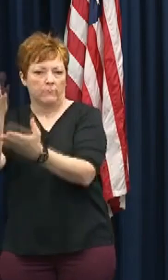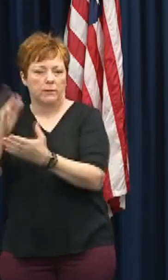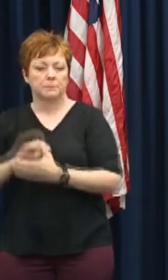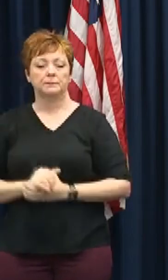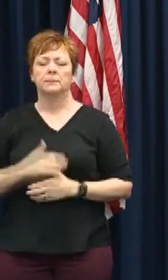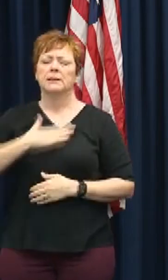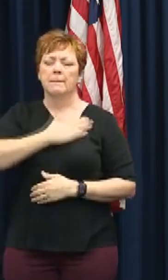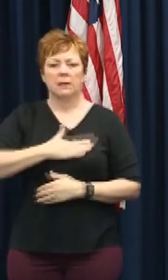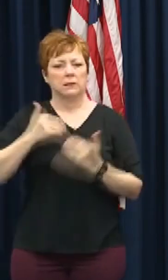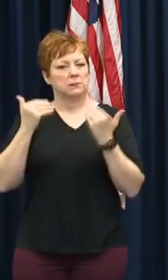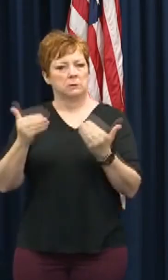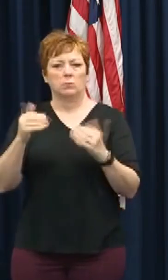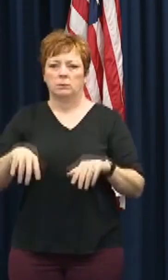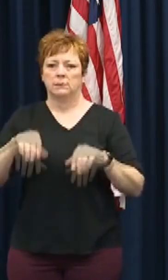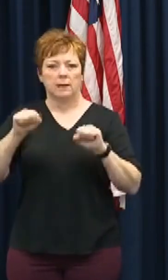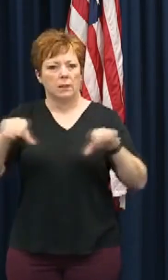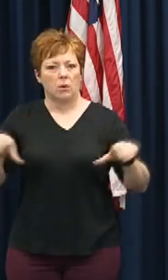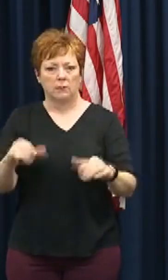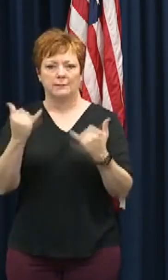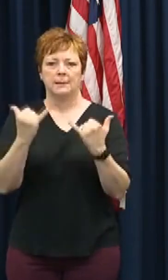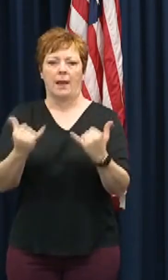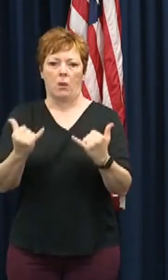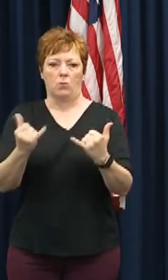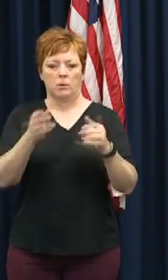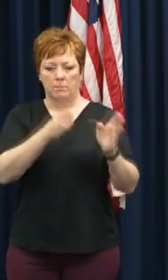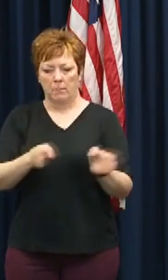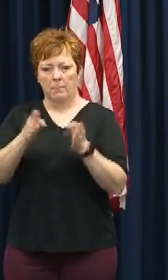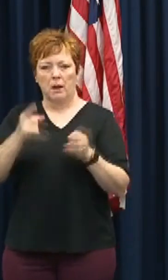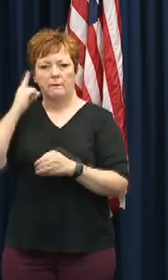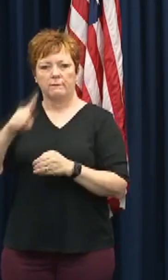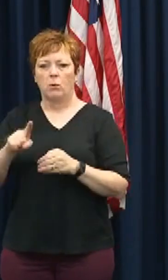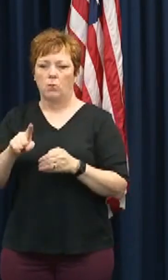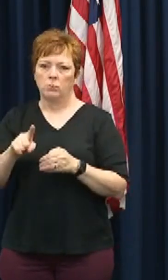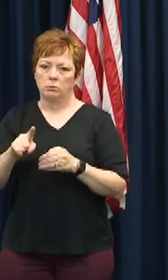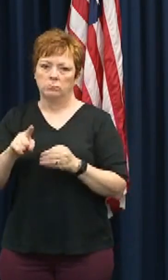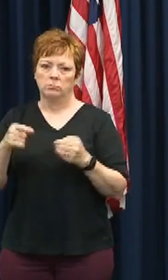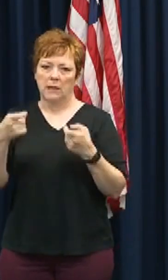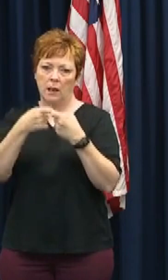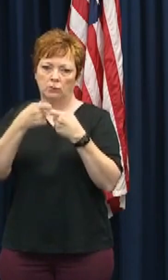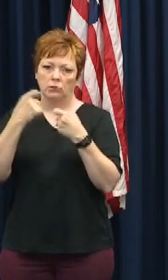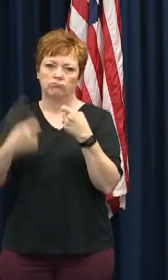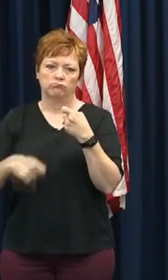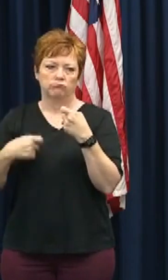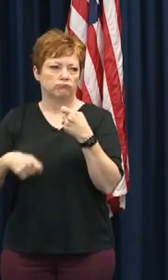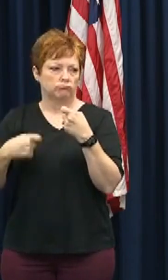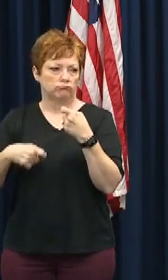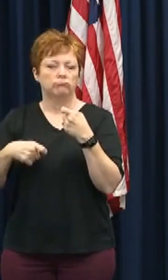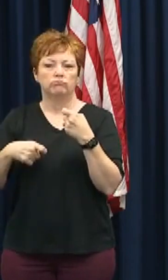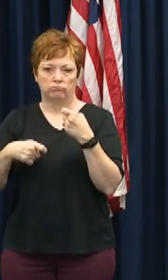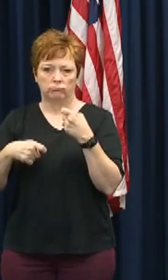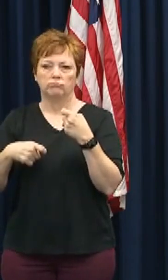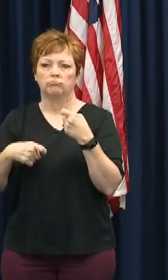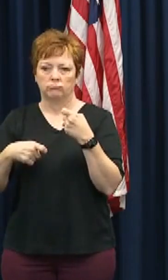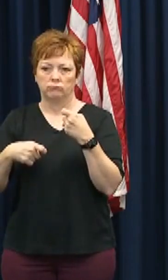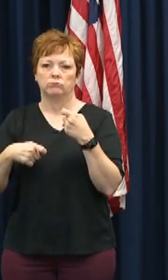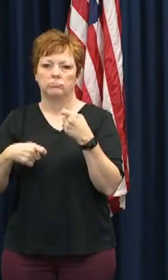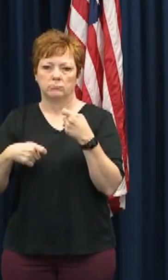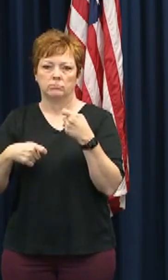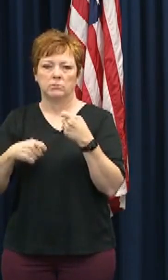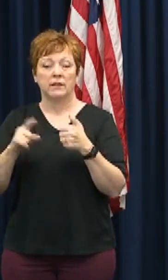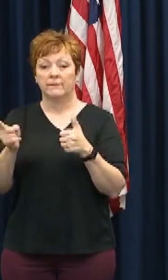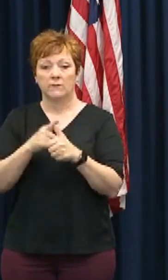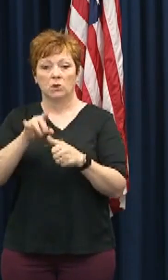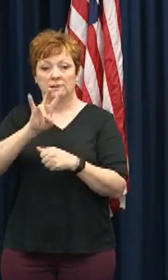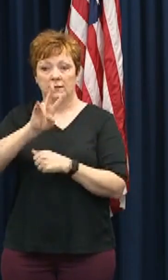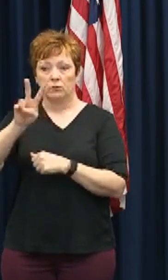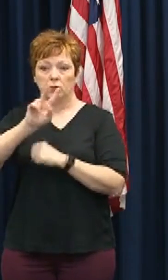please take action now to prepare for widespread power outages and you own the first 72 hours. So